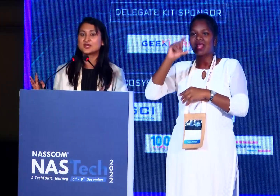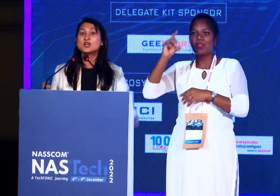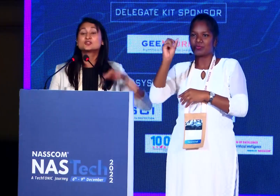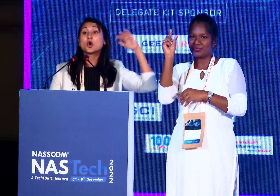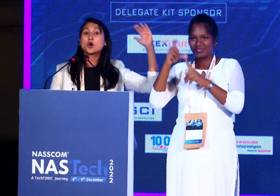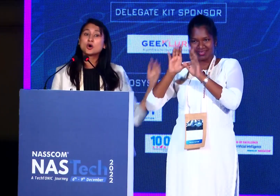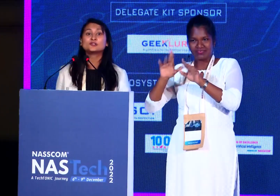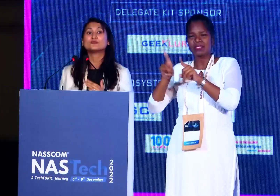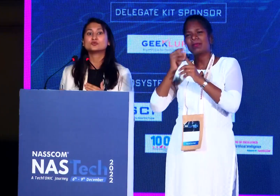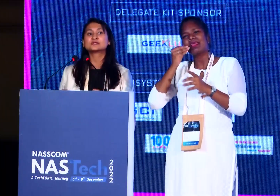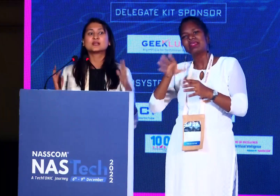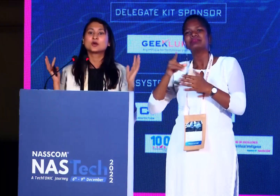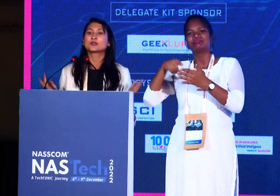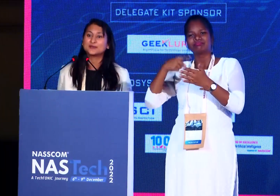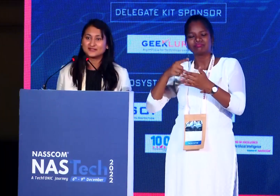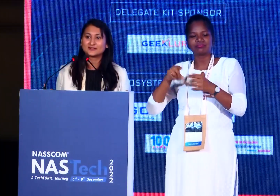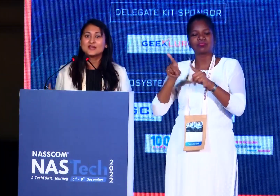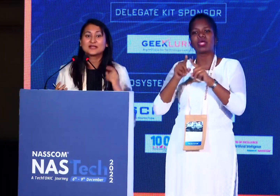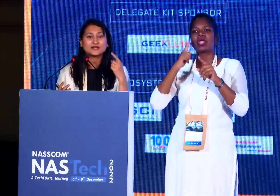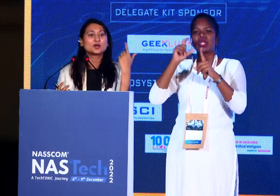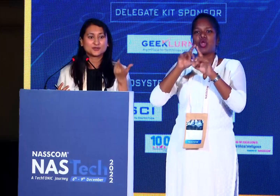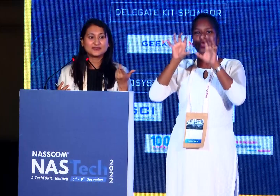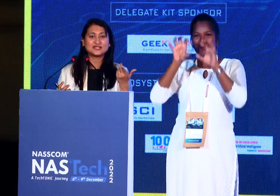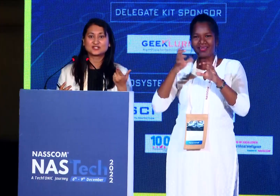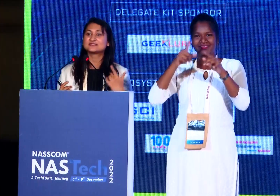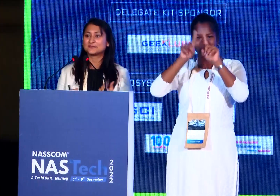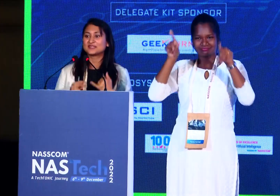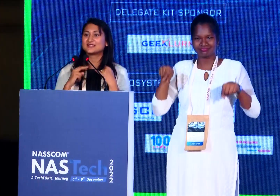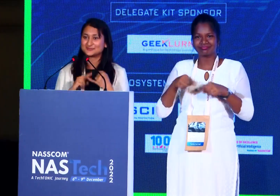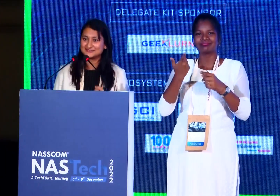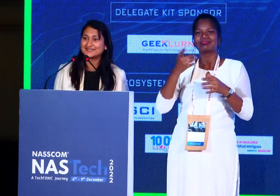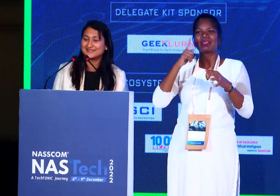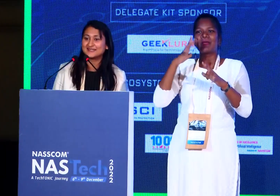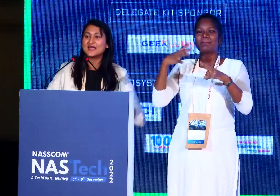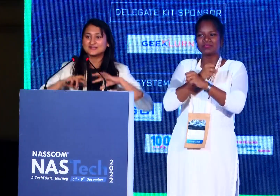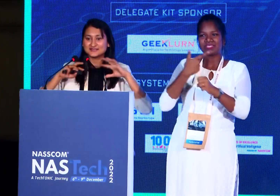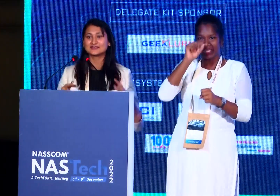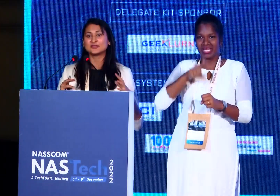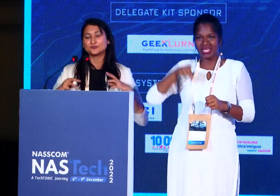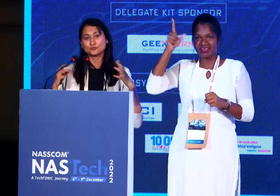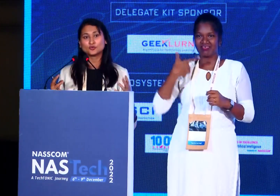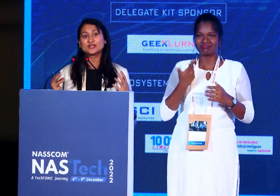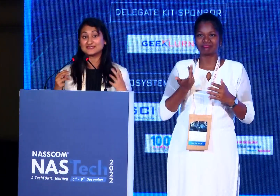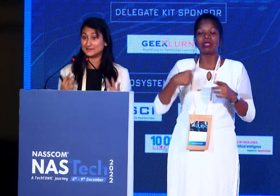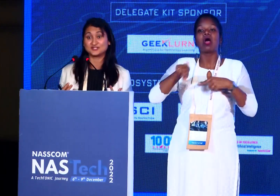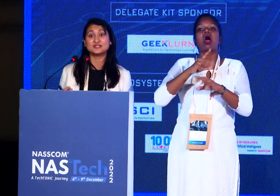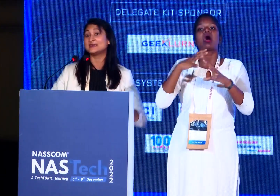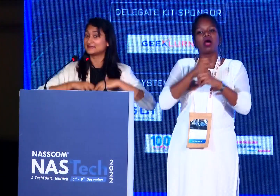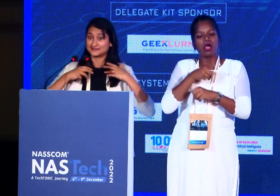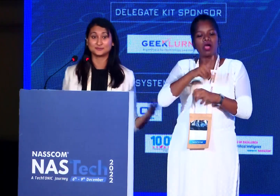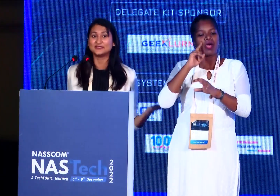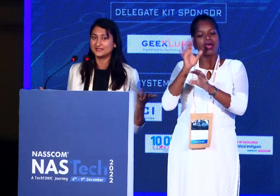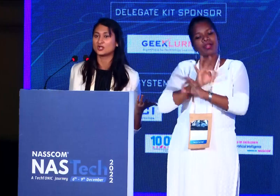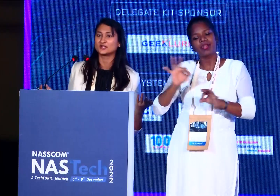interface. So all your wounds are documented. Again, documentation is something that's missing in India. And that's again for wound especially.